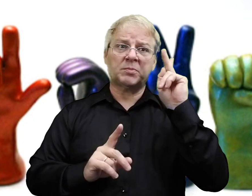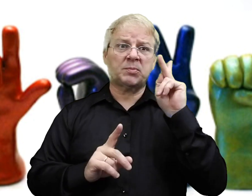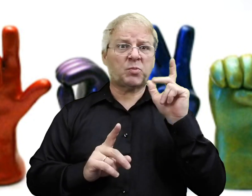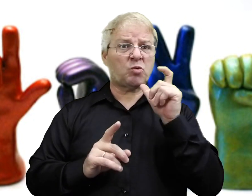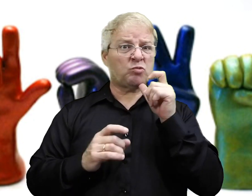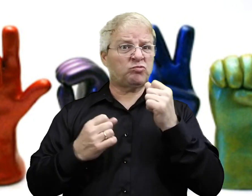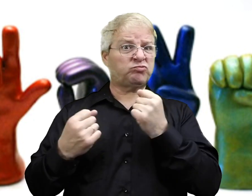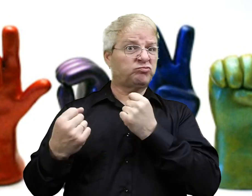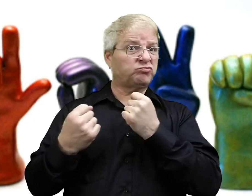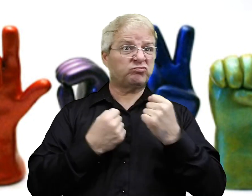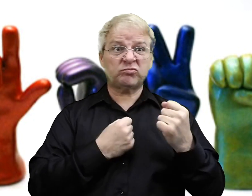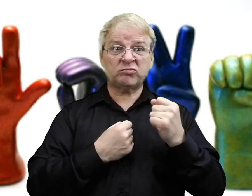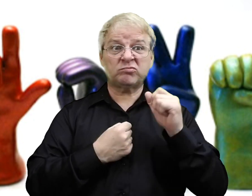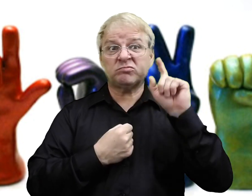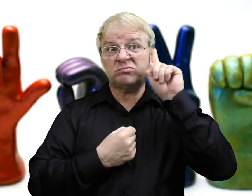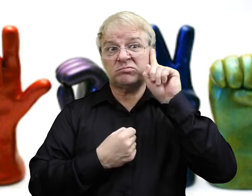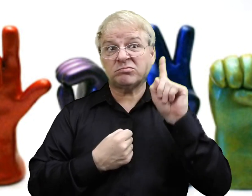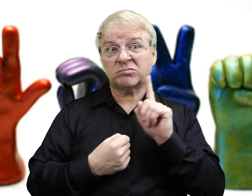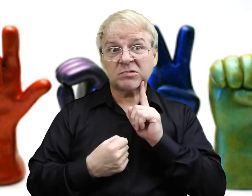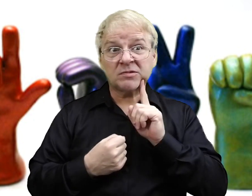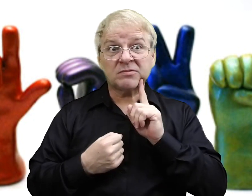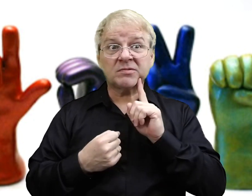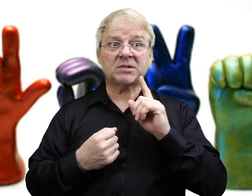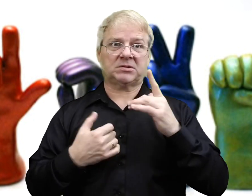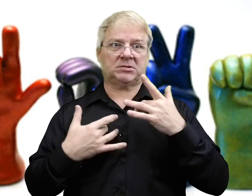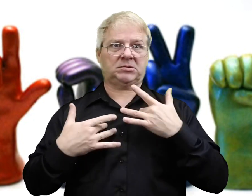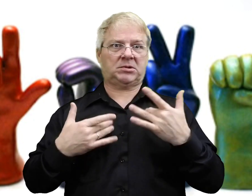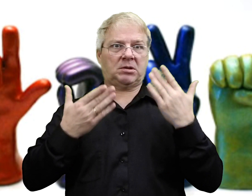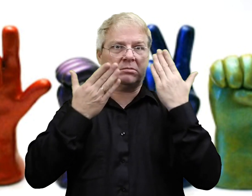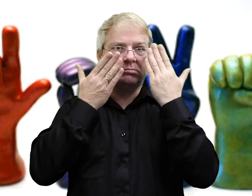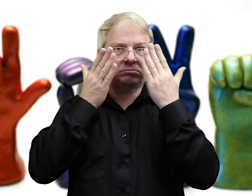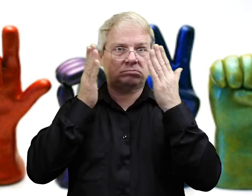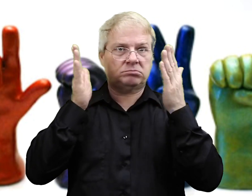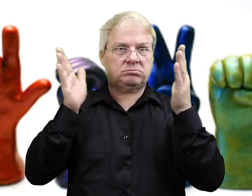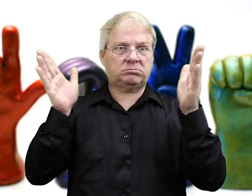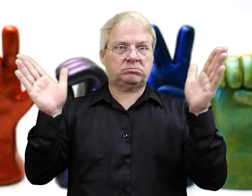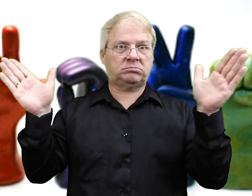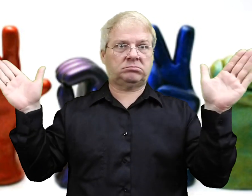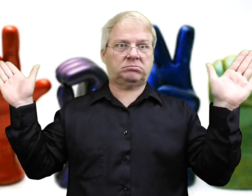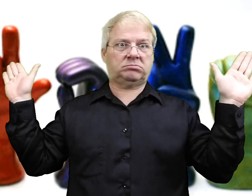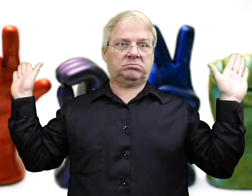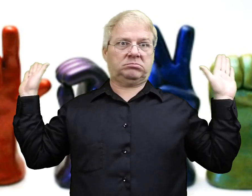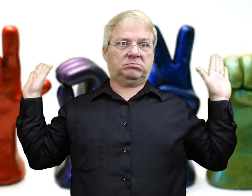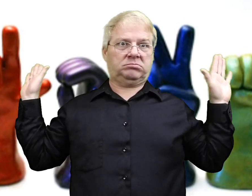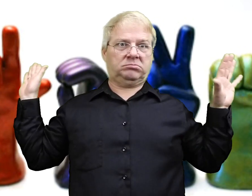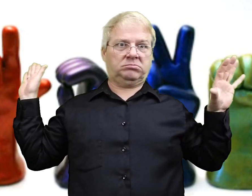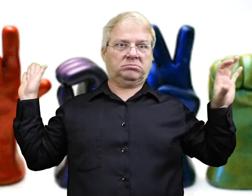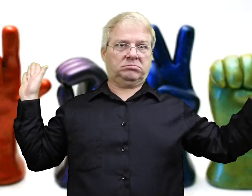That tends to be a tendency of Deaf culture. Especially for those who are grown up in the Deaf